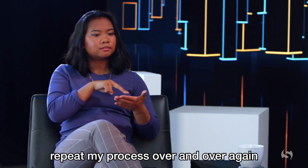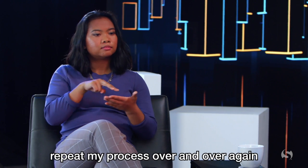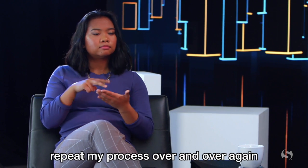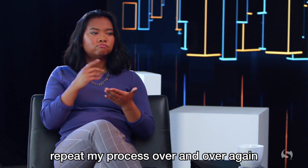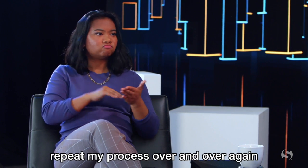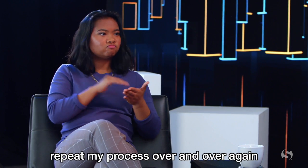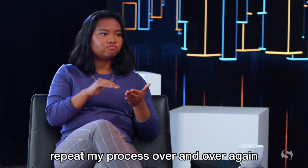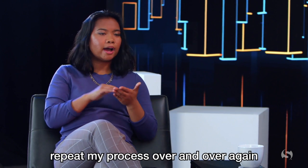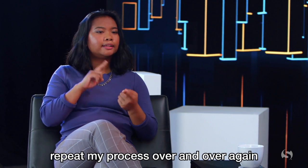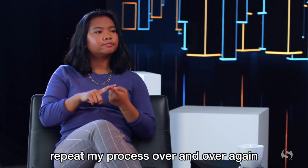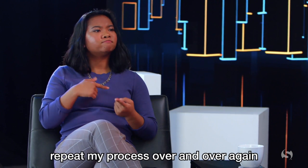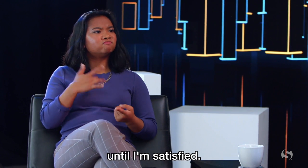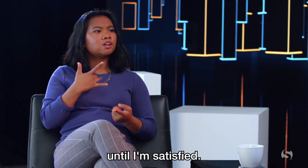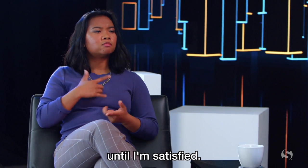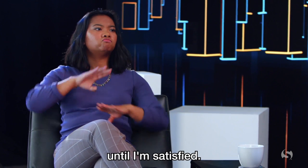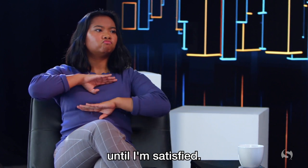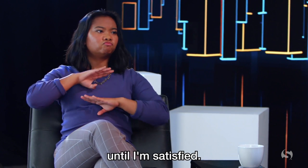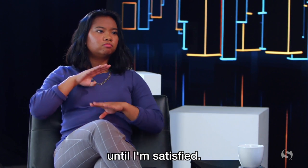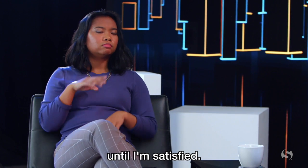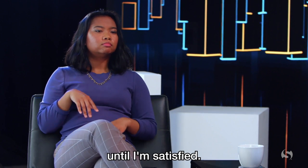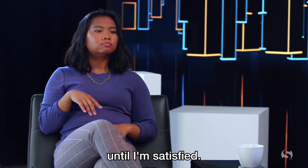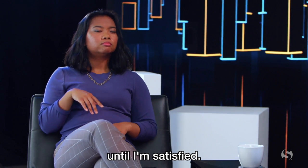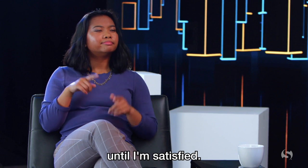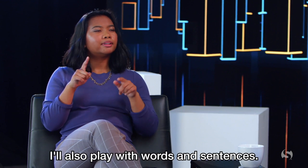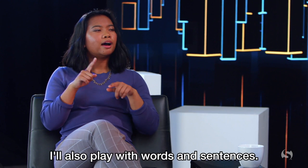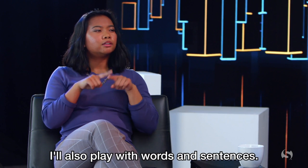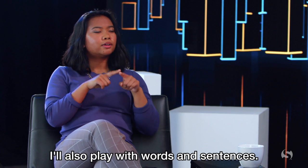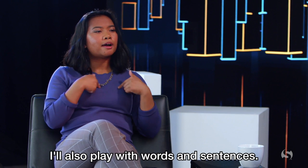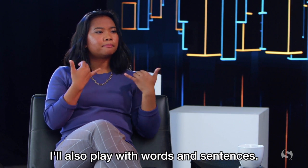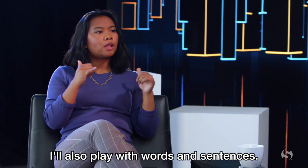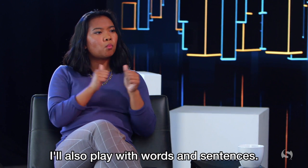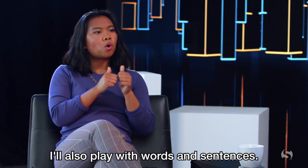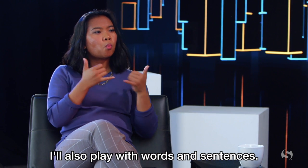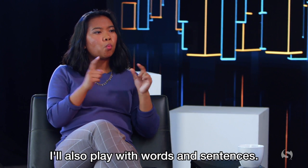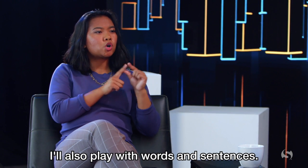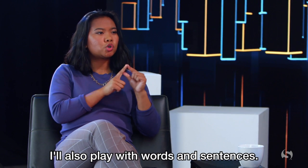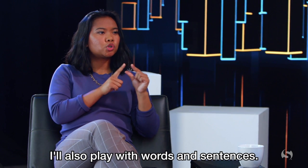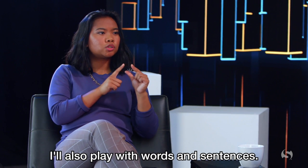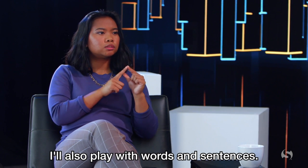repeat my process over and over again until I'm satisfied. I'll also play with words and sentences.